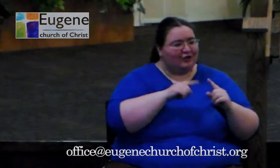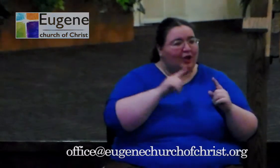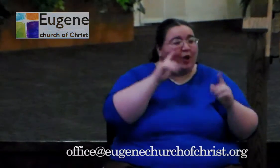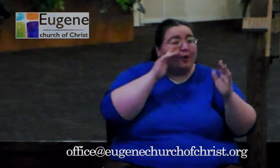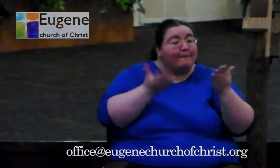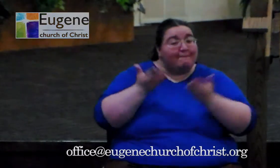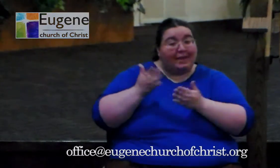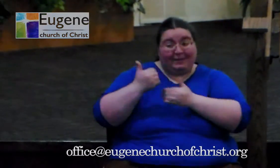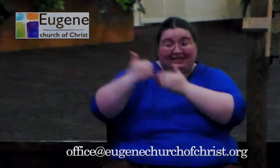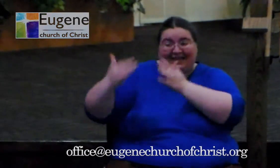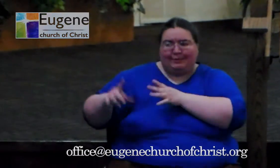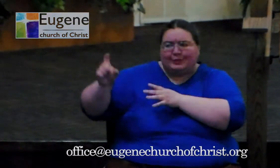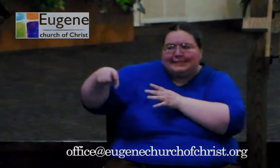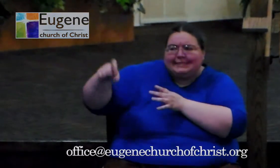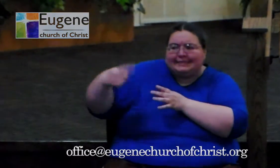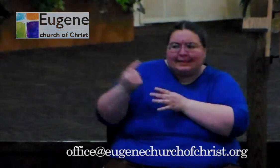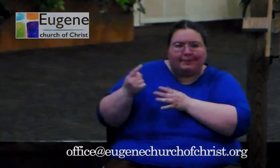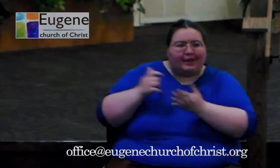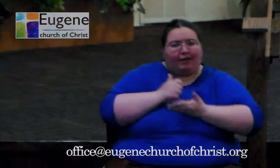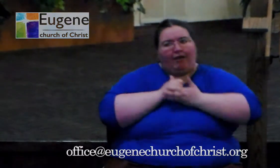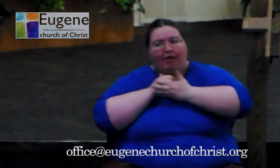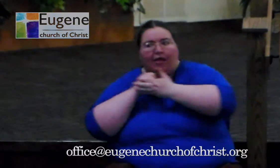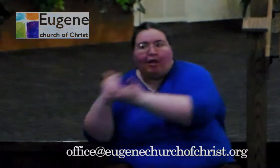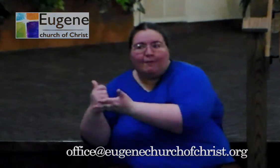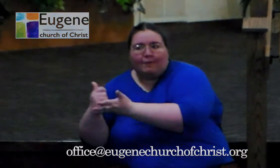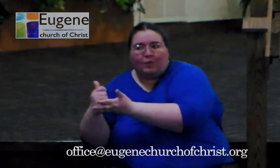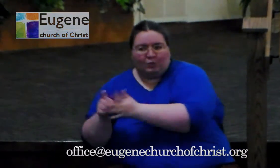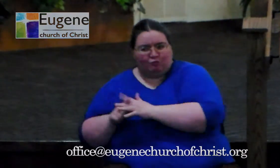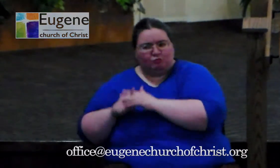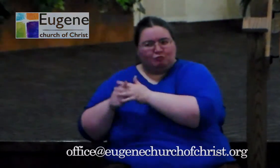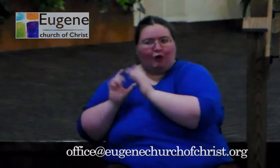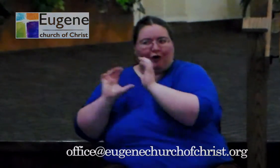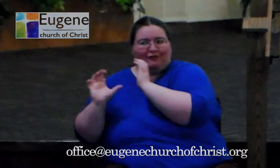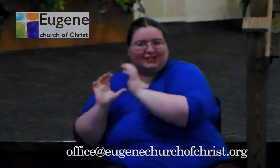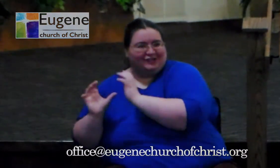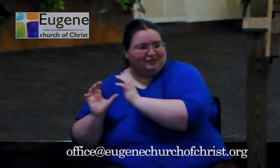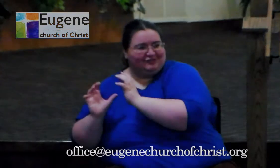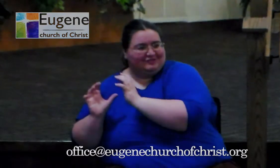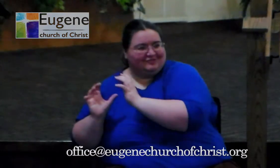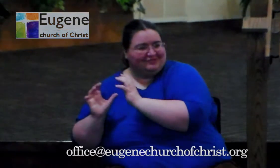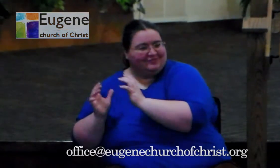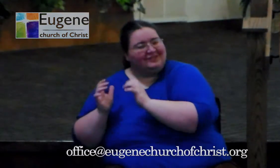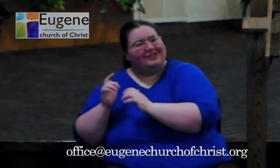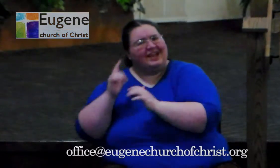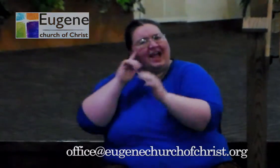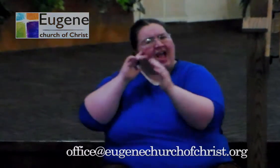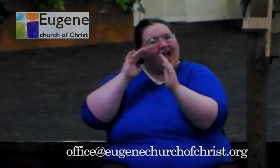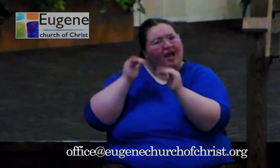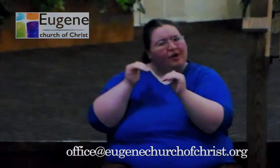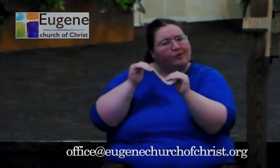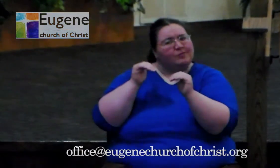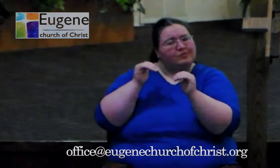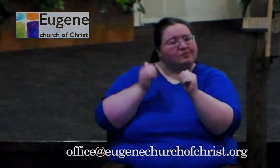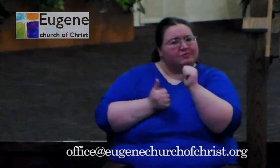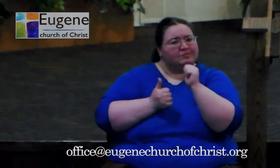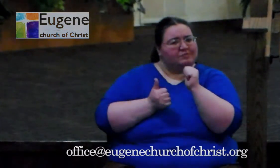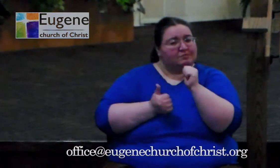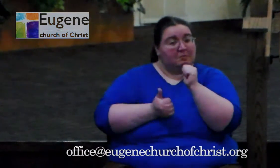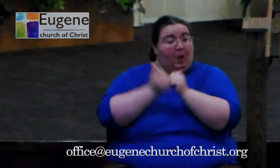out and help, and maybe that is where the conversation begins. But I hope most of all that we will take what we've seen here in Mark chapter 6 and realize